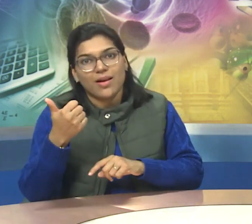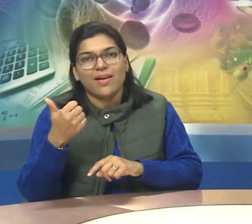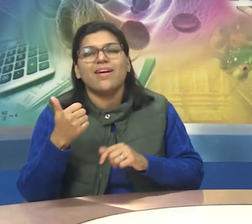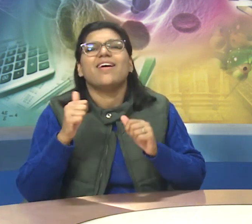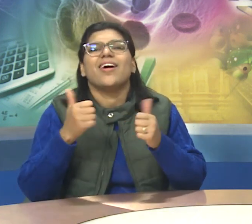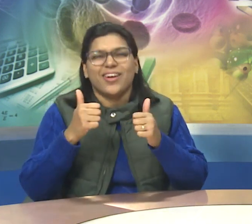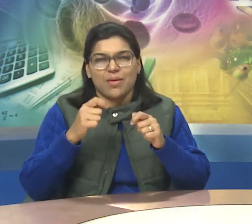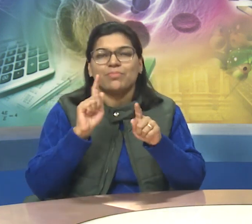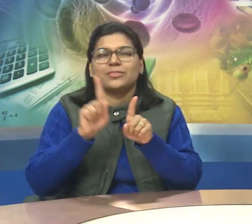Ladder